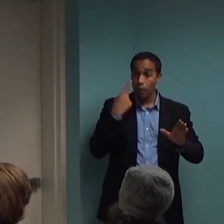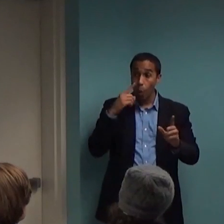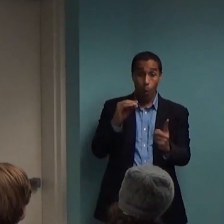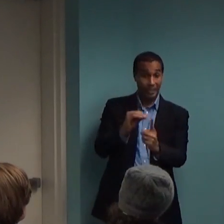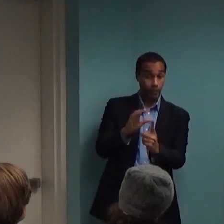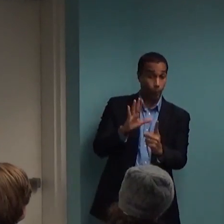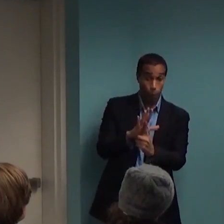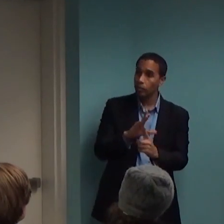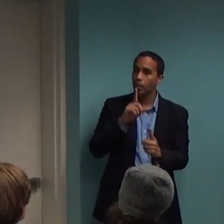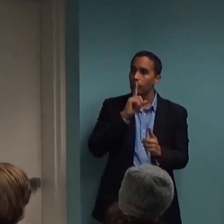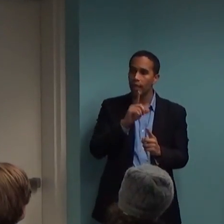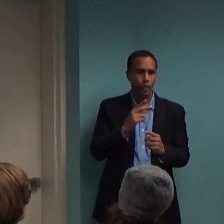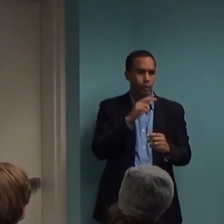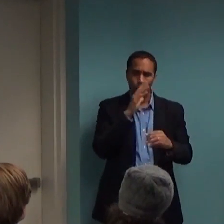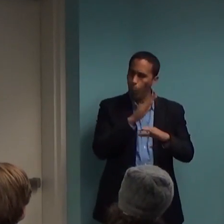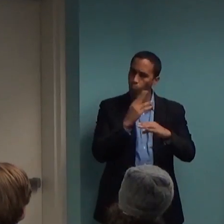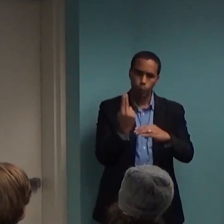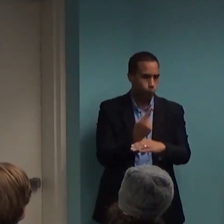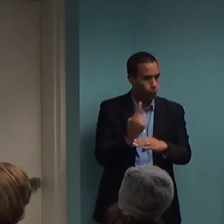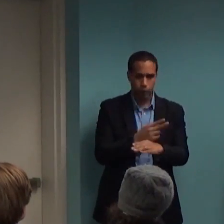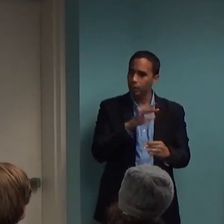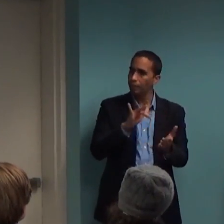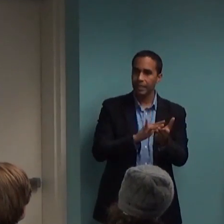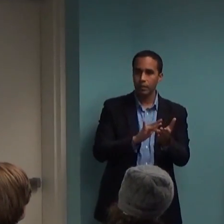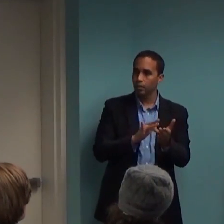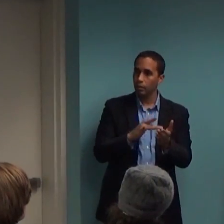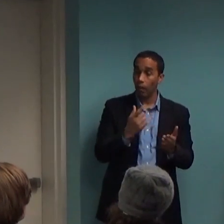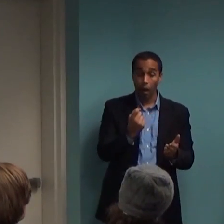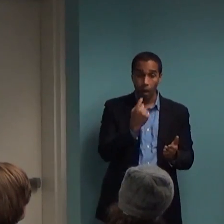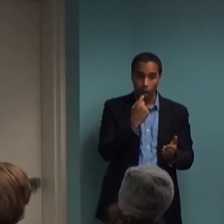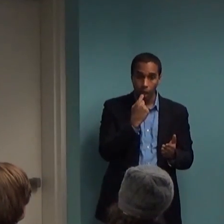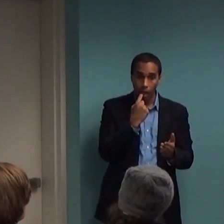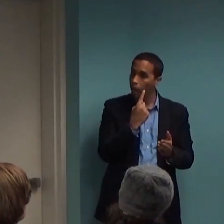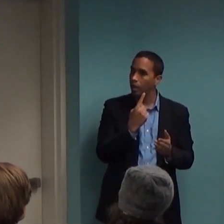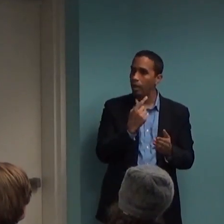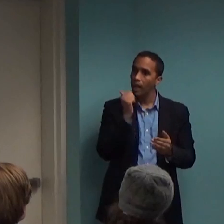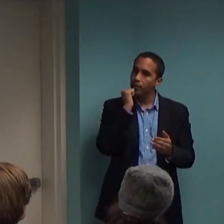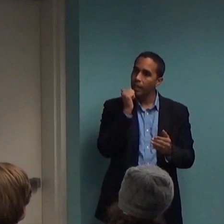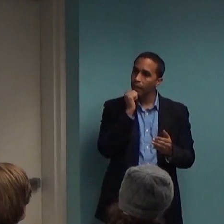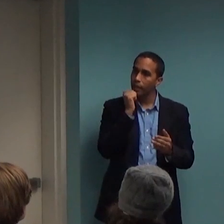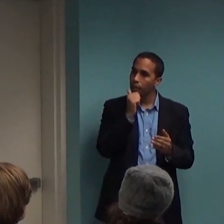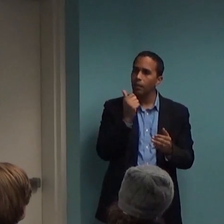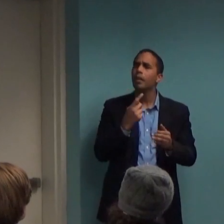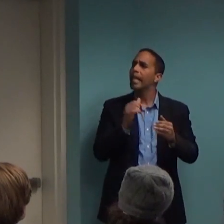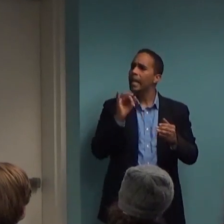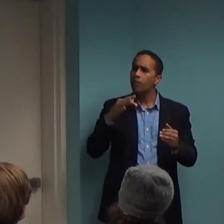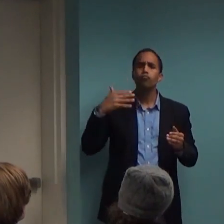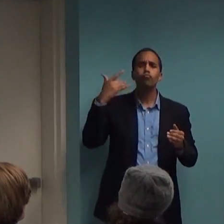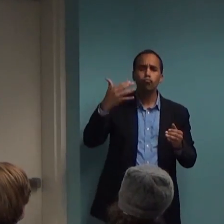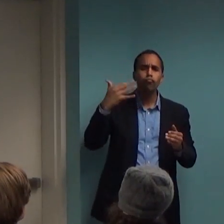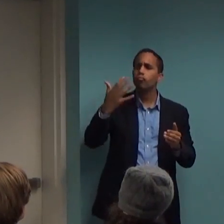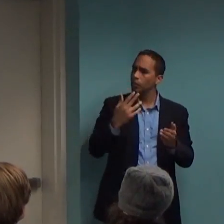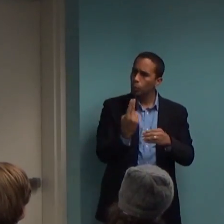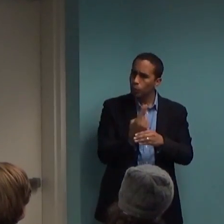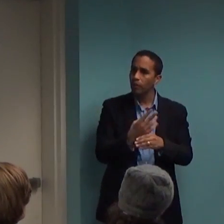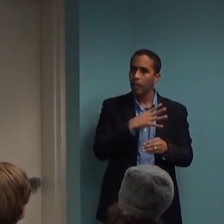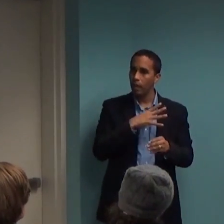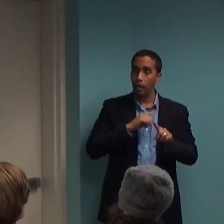comes in taking it on a daily basis and not on an as-needed basis. Yeah. That's a conversation I regularly